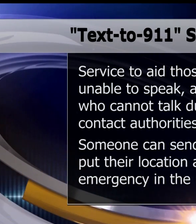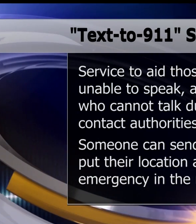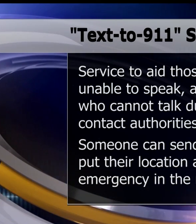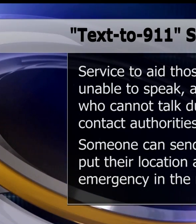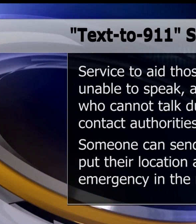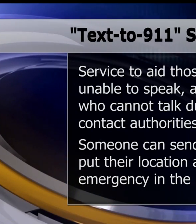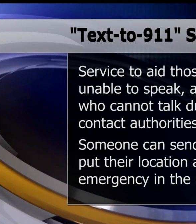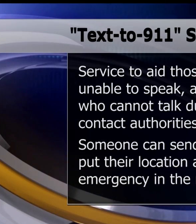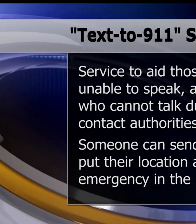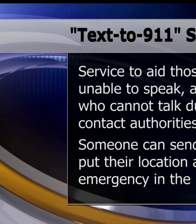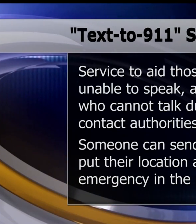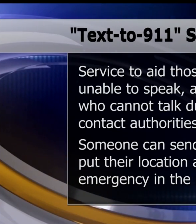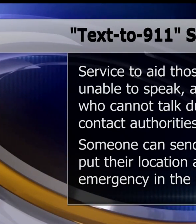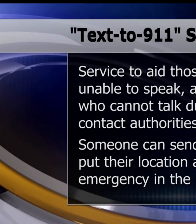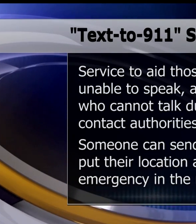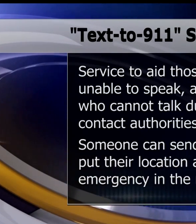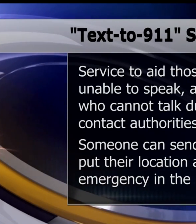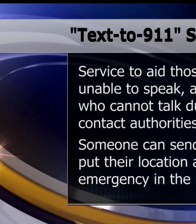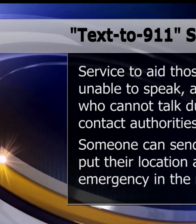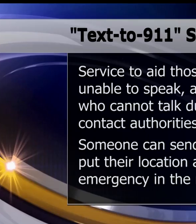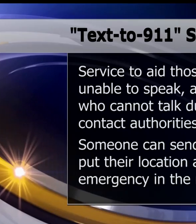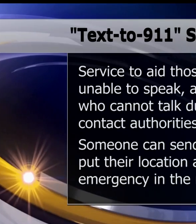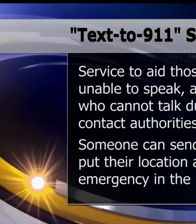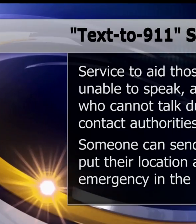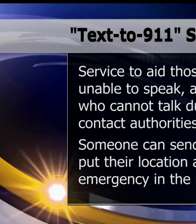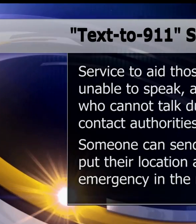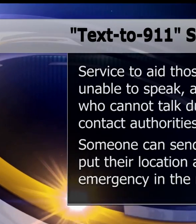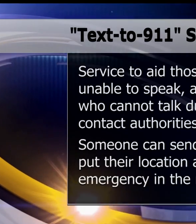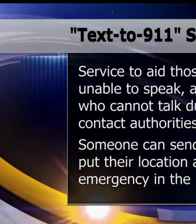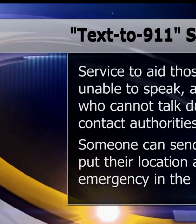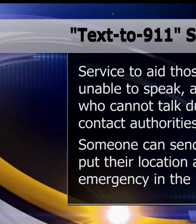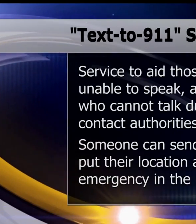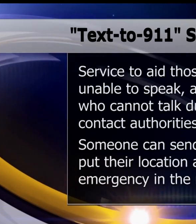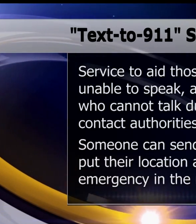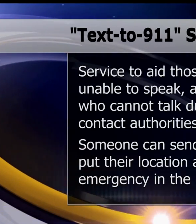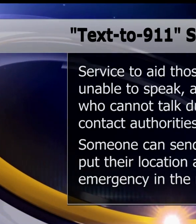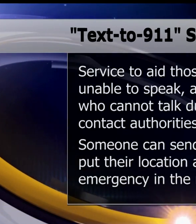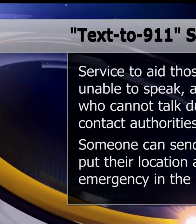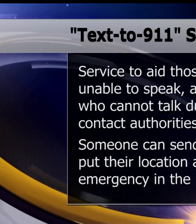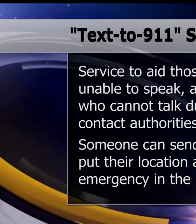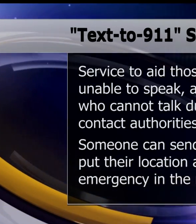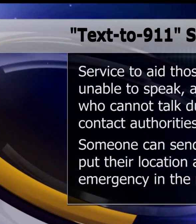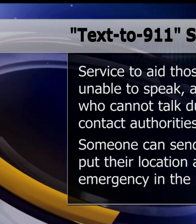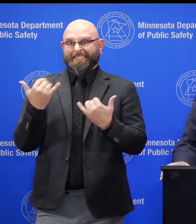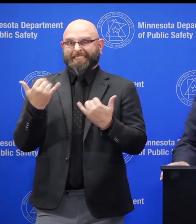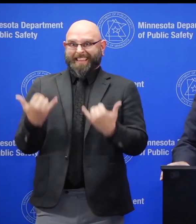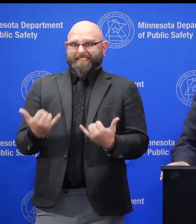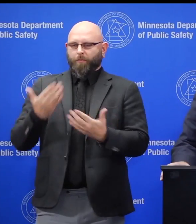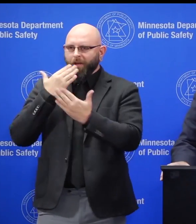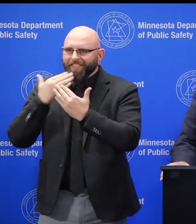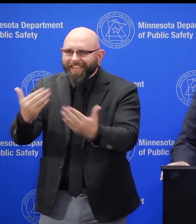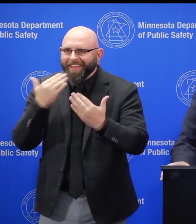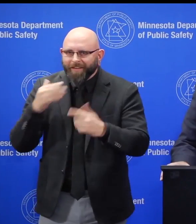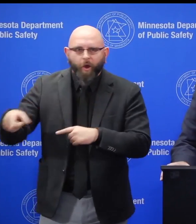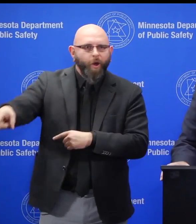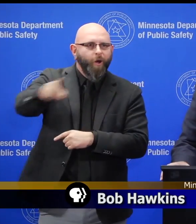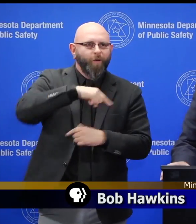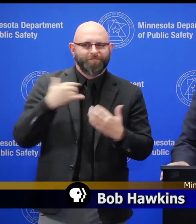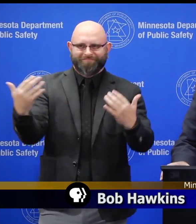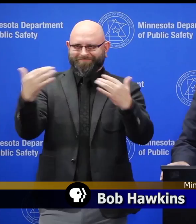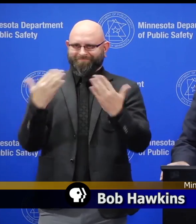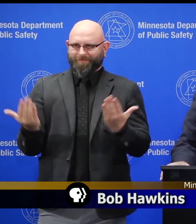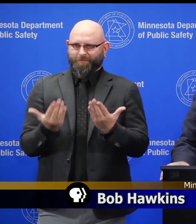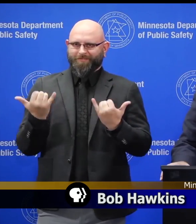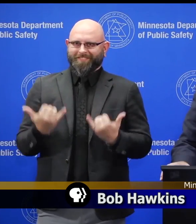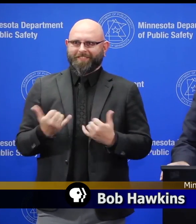field and then type the nature of the emergency and a location in the body of the text message. This new